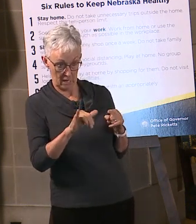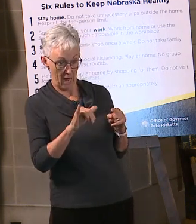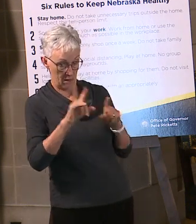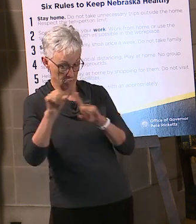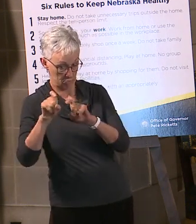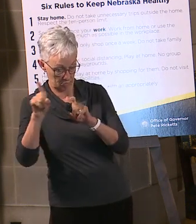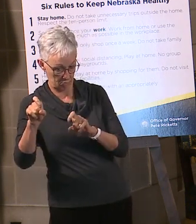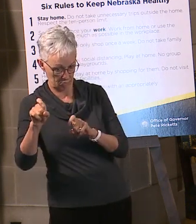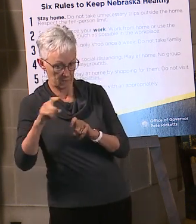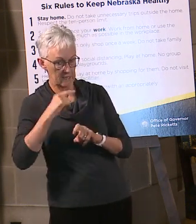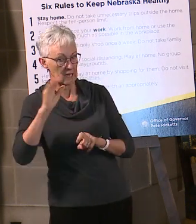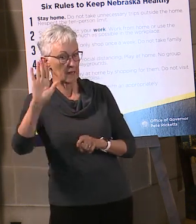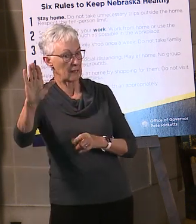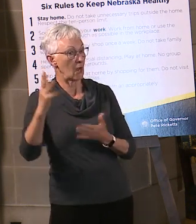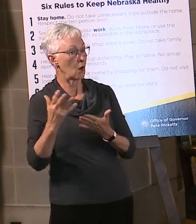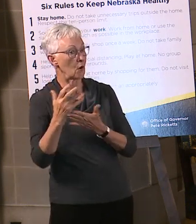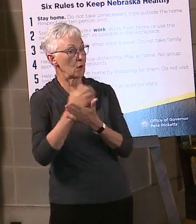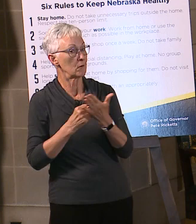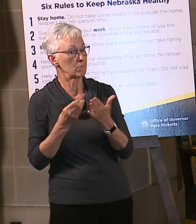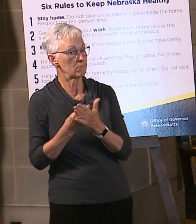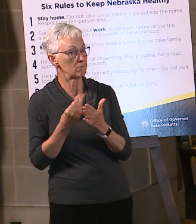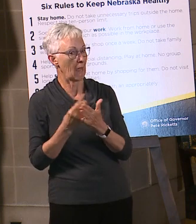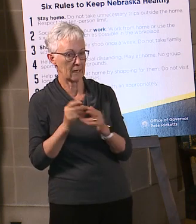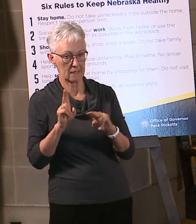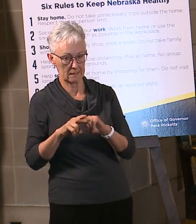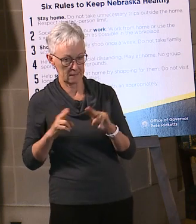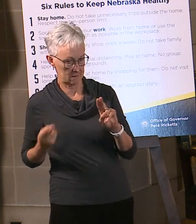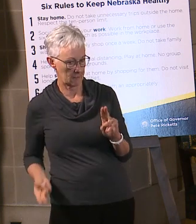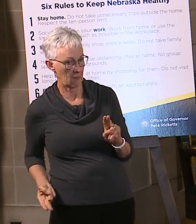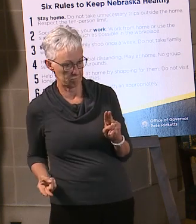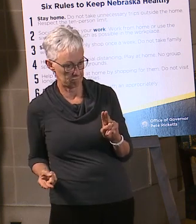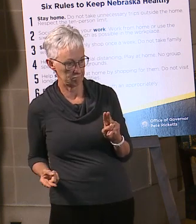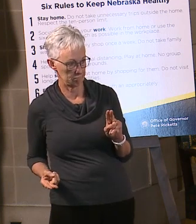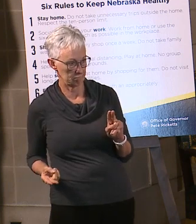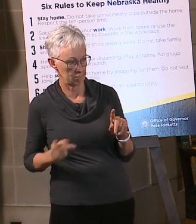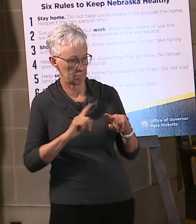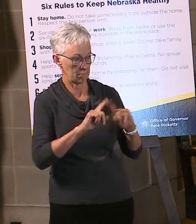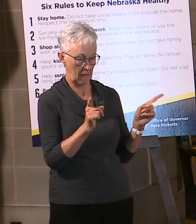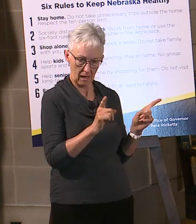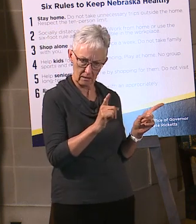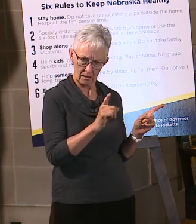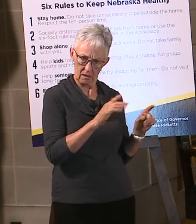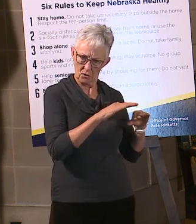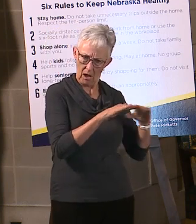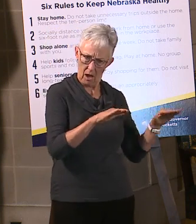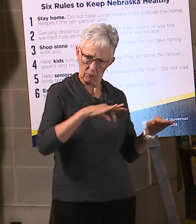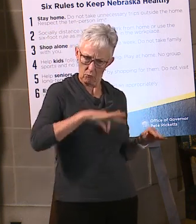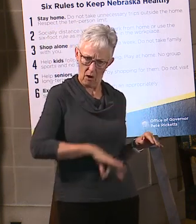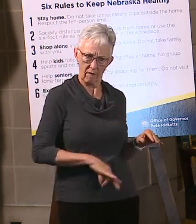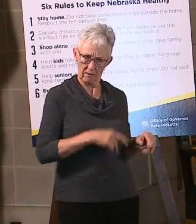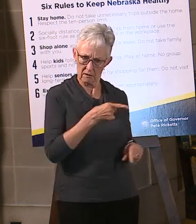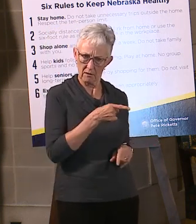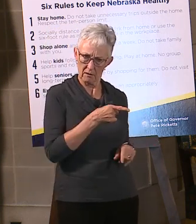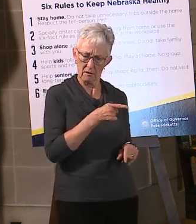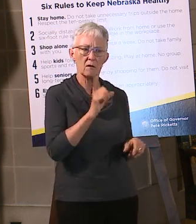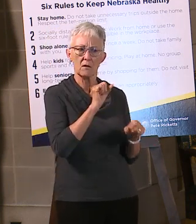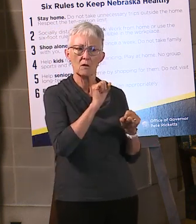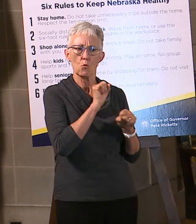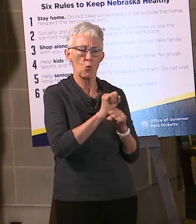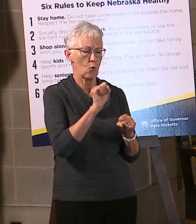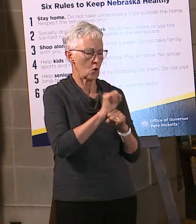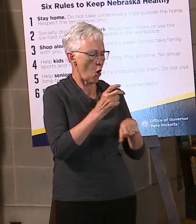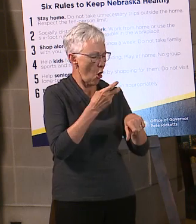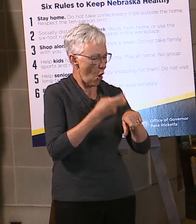Nebraska businesses and non-profit organizations are actively working to maintain their employees